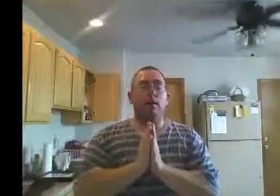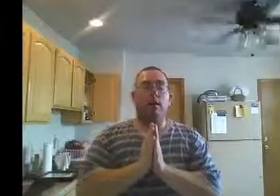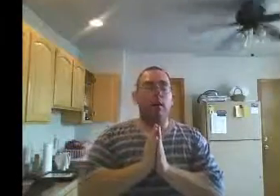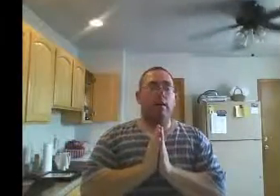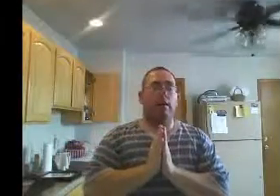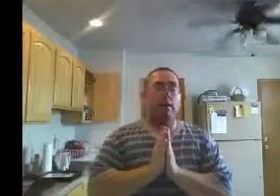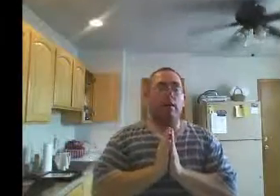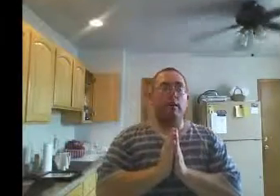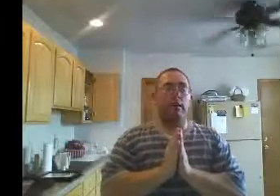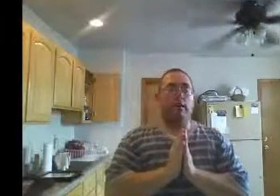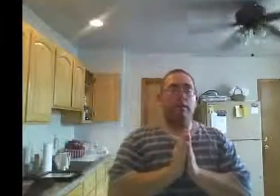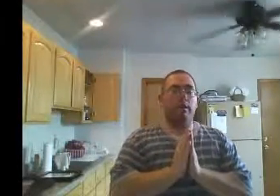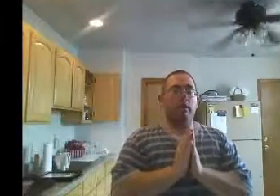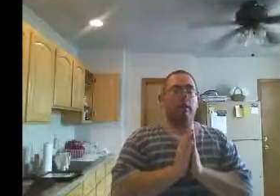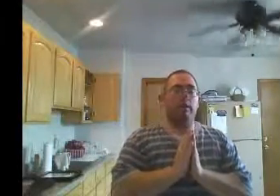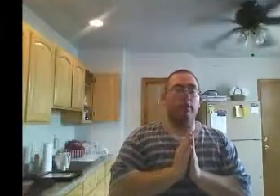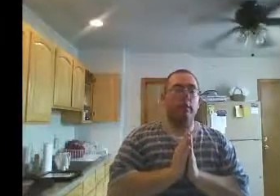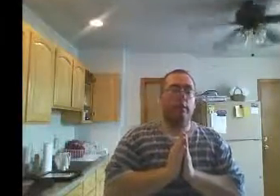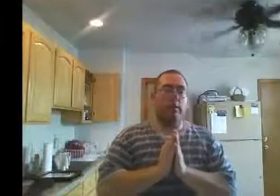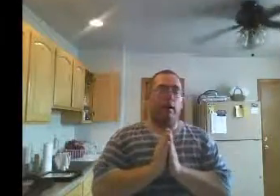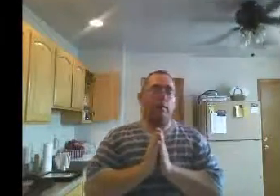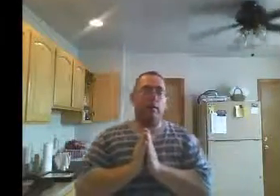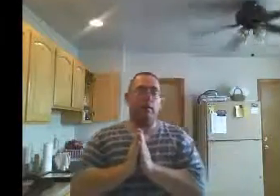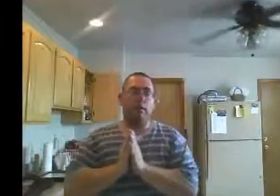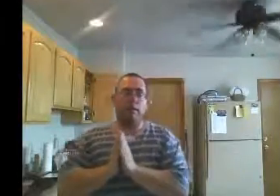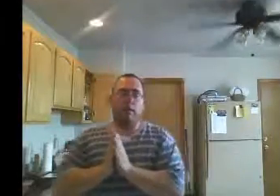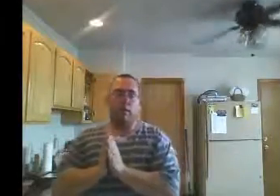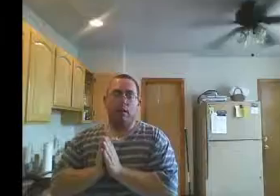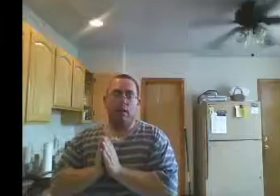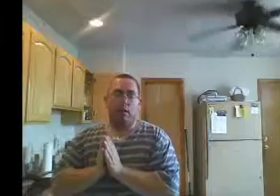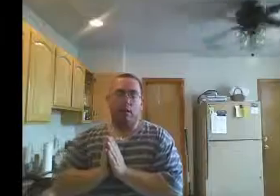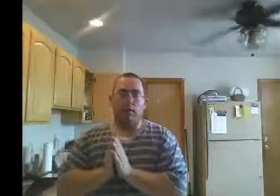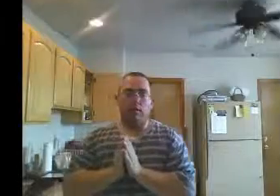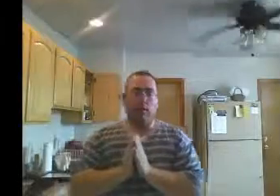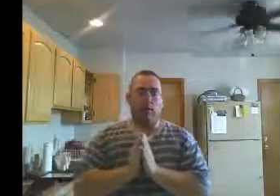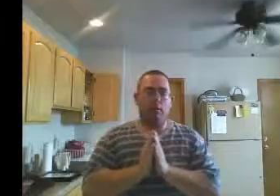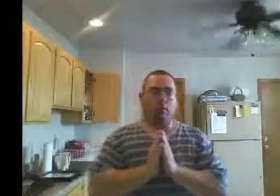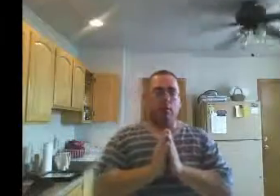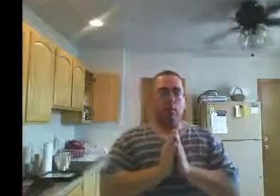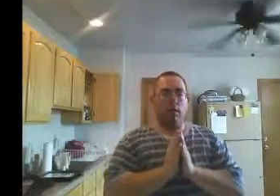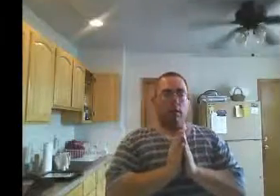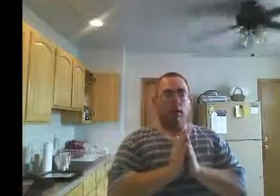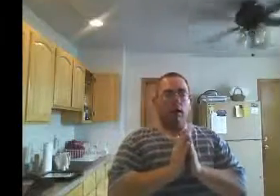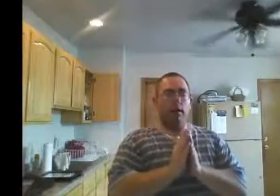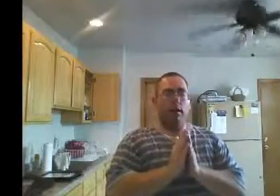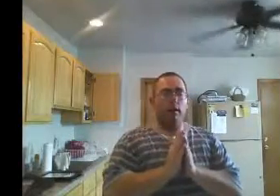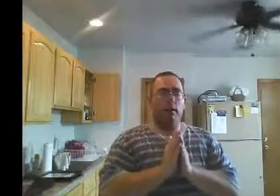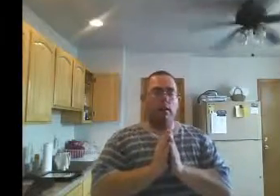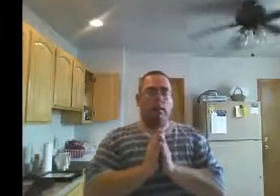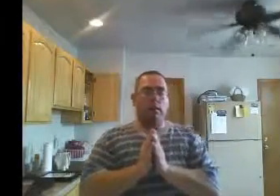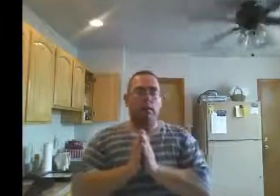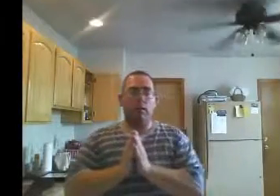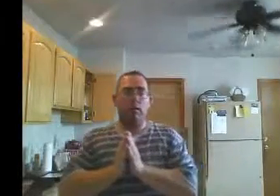May our tears be turned into the city. O'er the Lord, the light and the love,